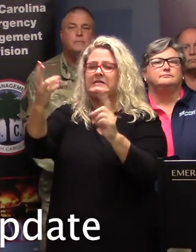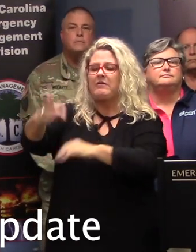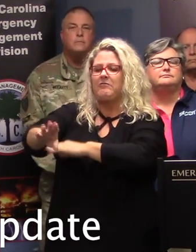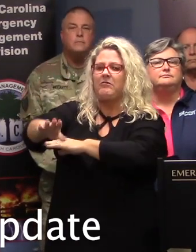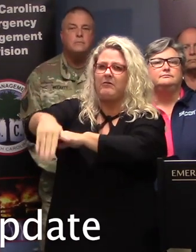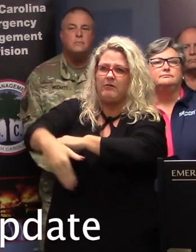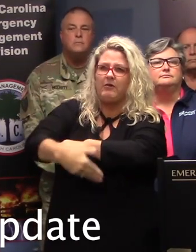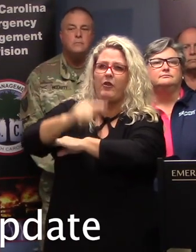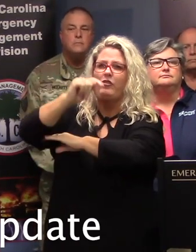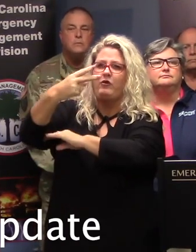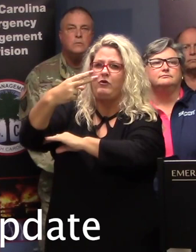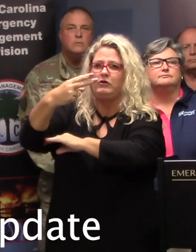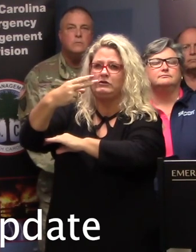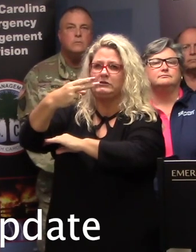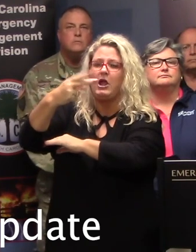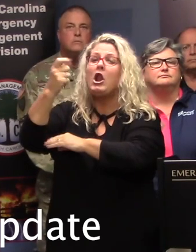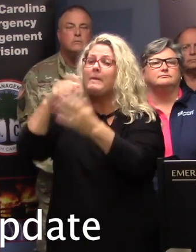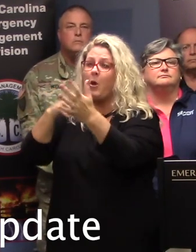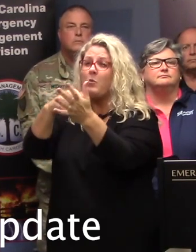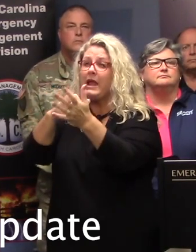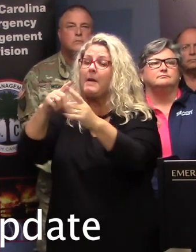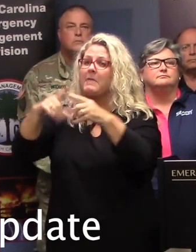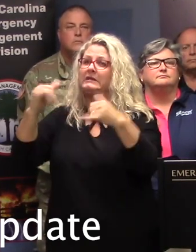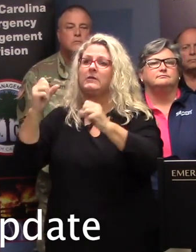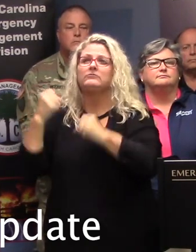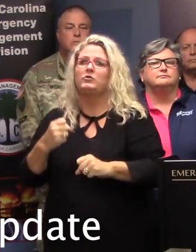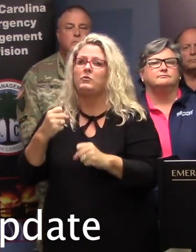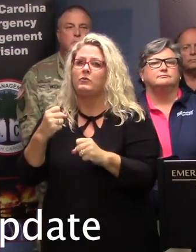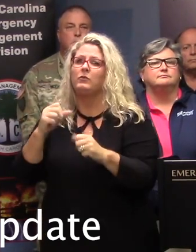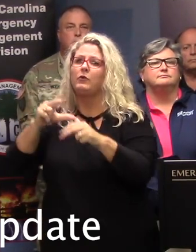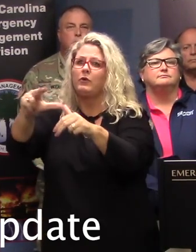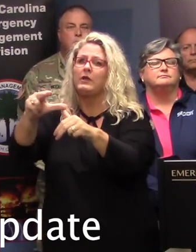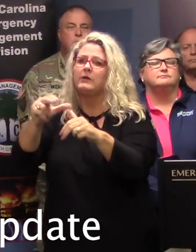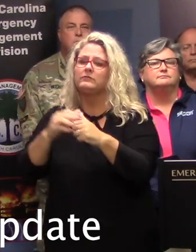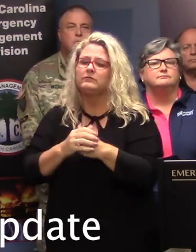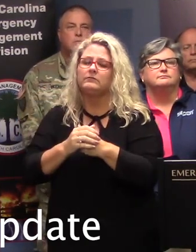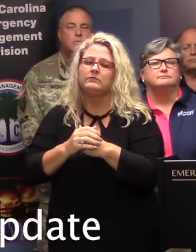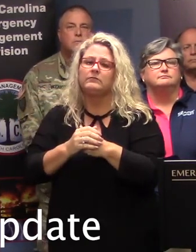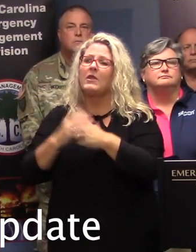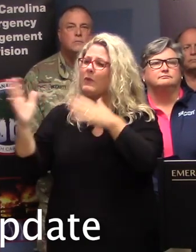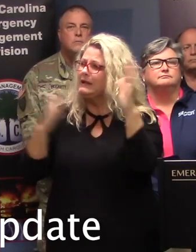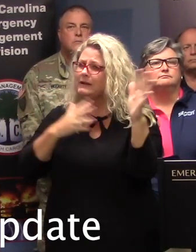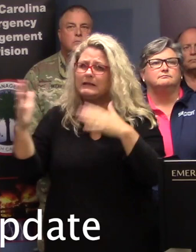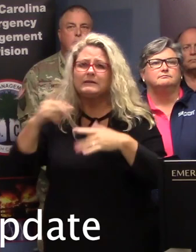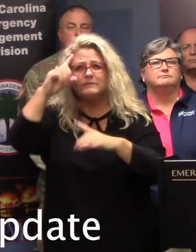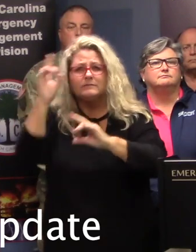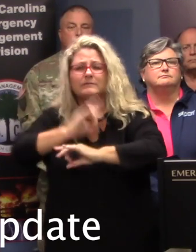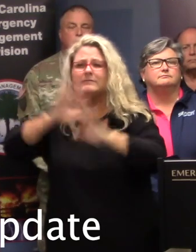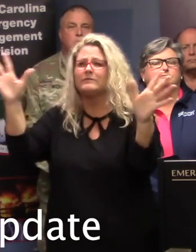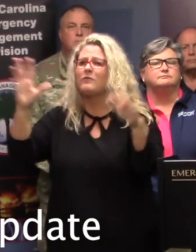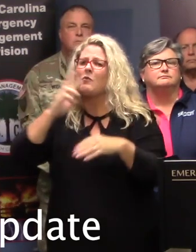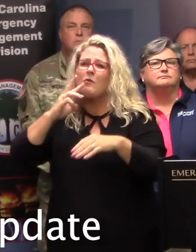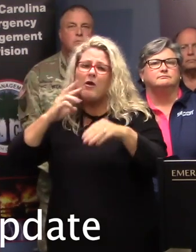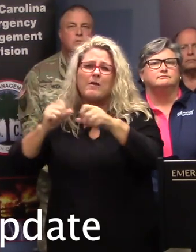weaker than it currently is, but still is a powerful hurricane. There is an increasing potential for strong winds and dangerous storm surge along